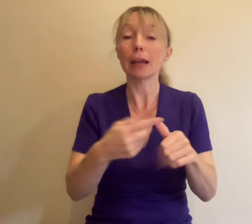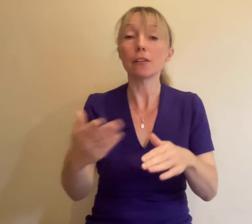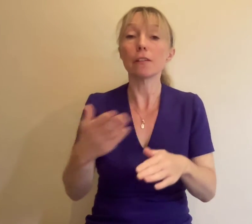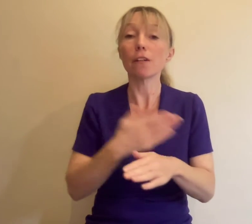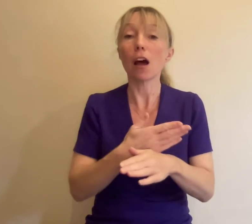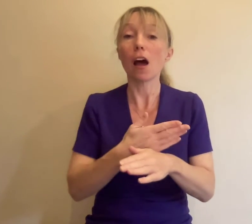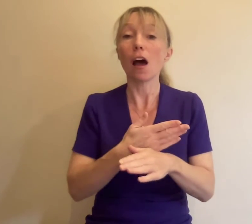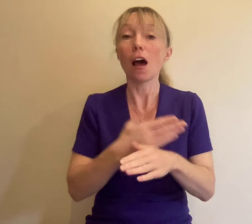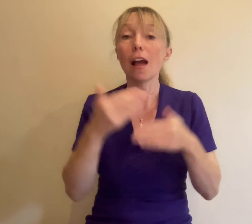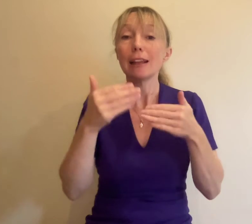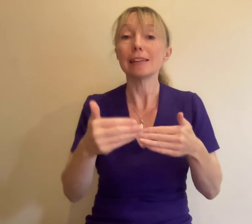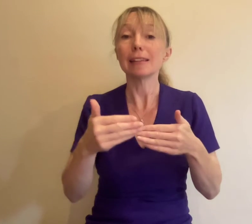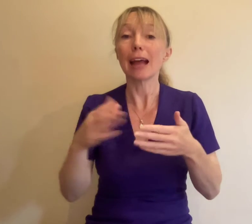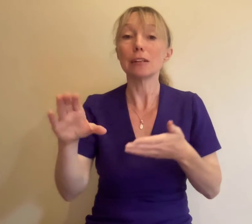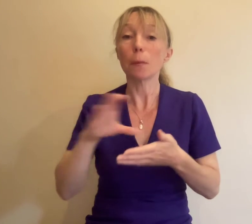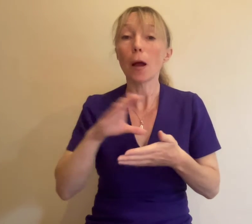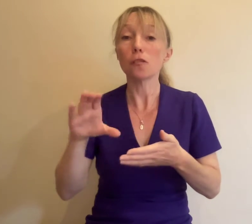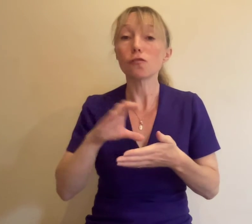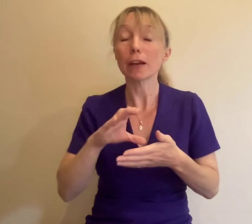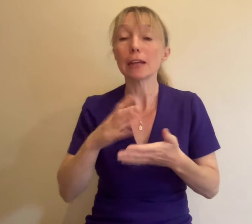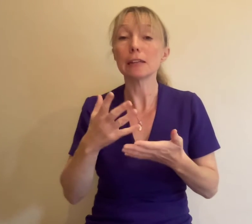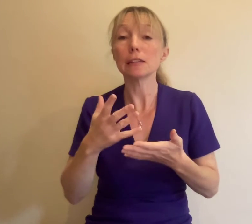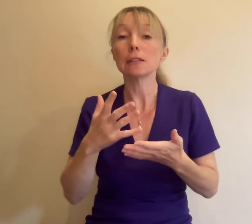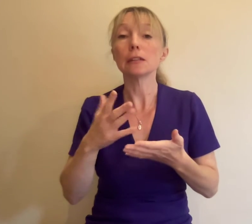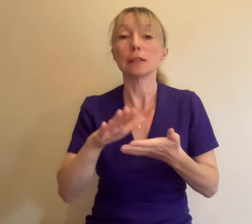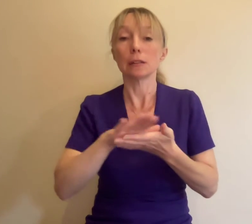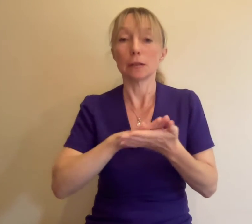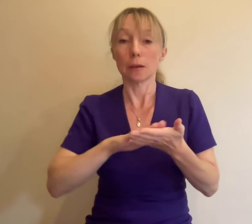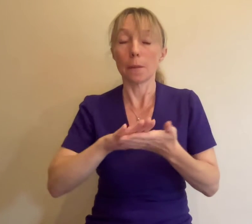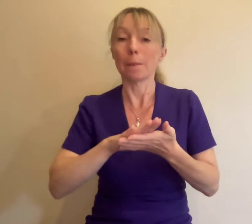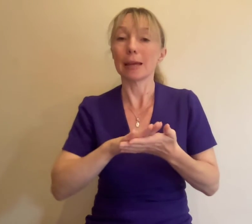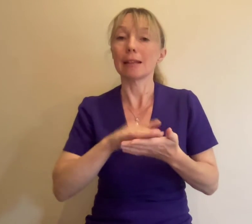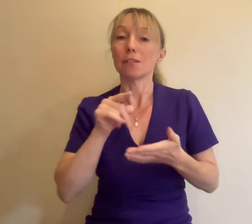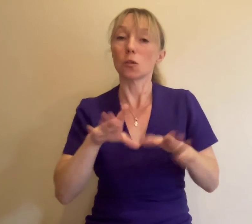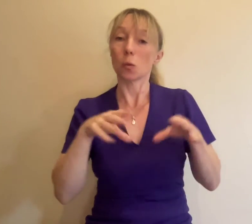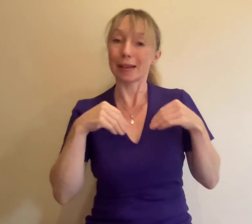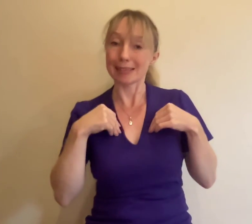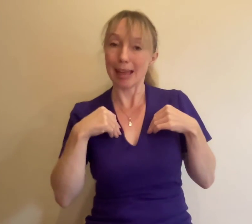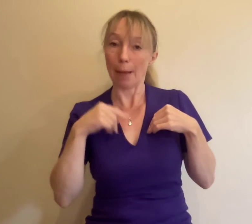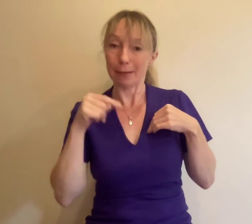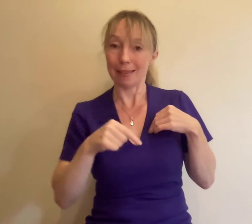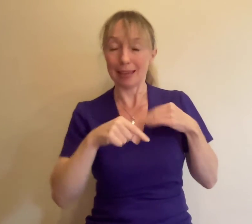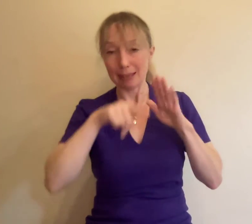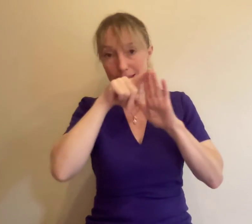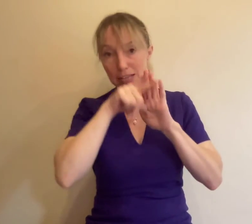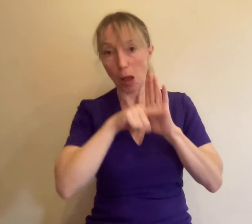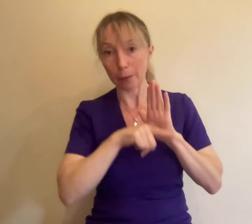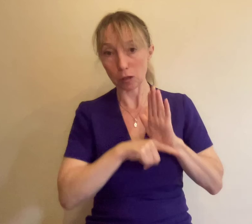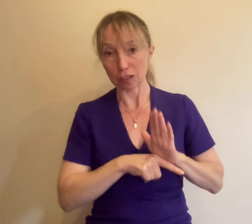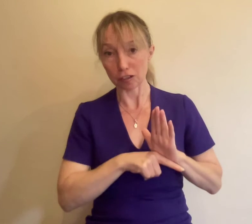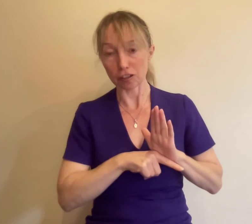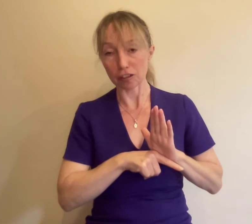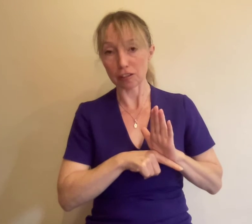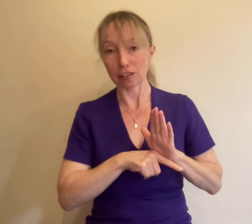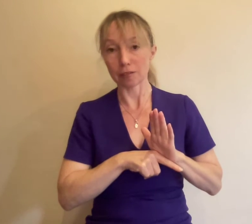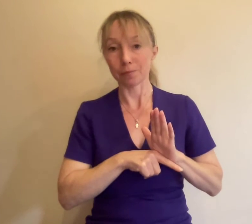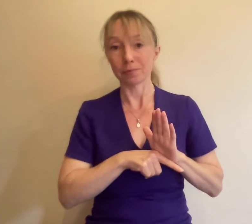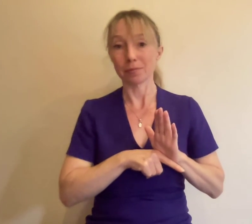will be taken to mean acceptance of these terms and conditions Entries that fail to comply with these terms and conditions